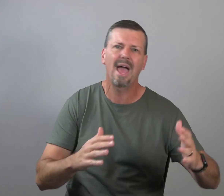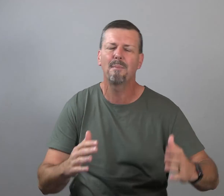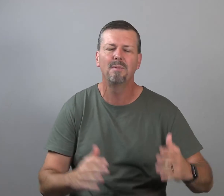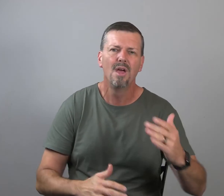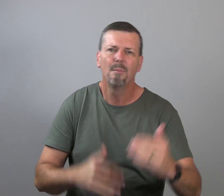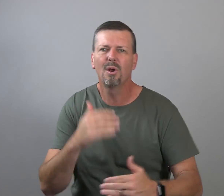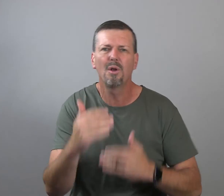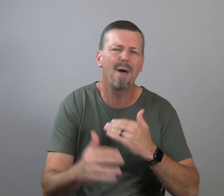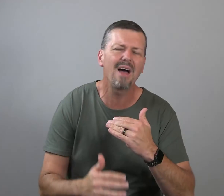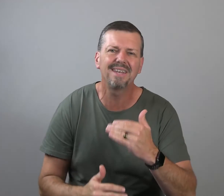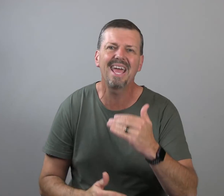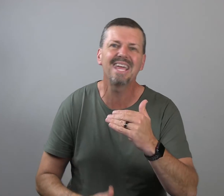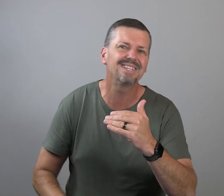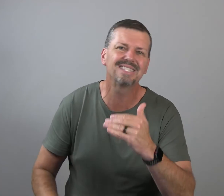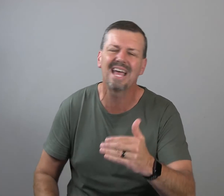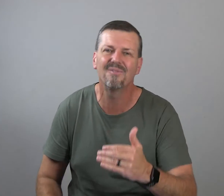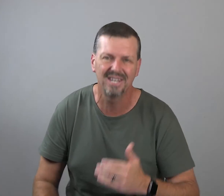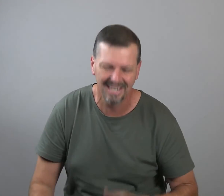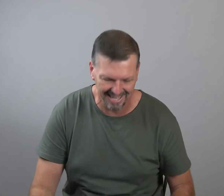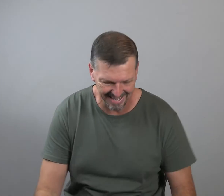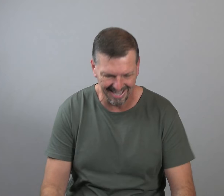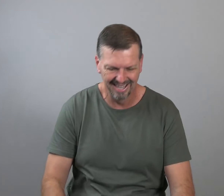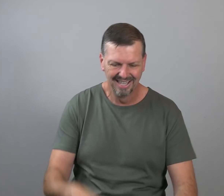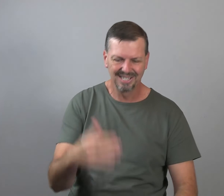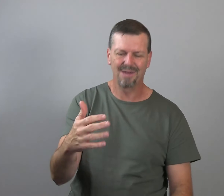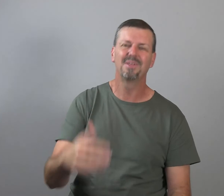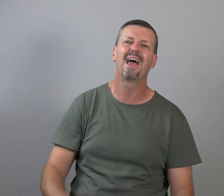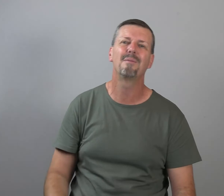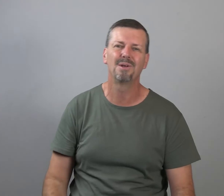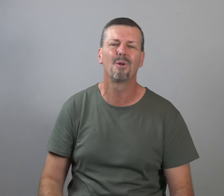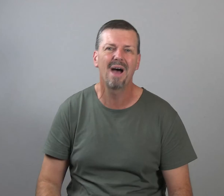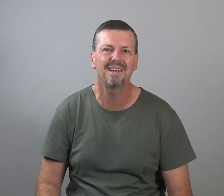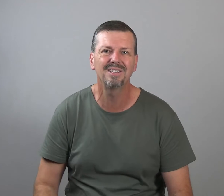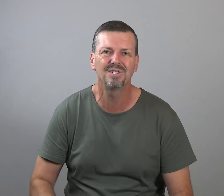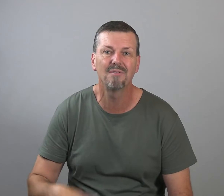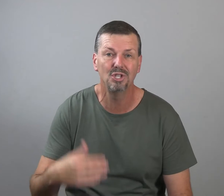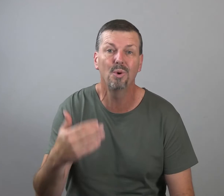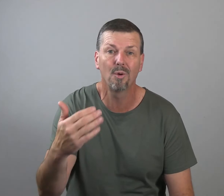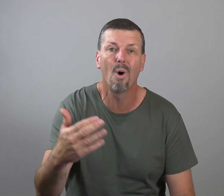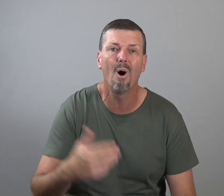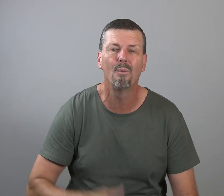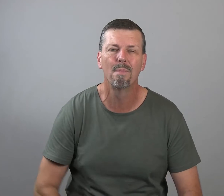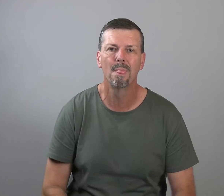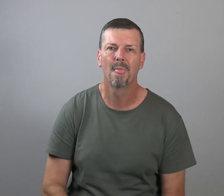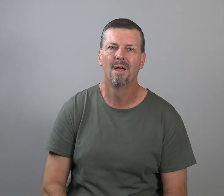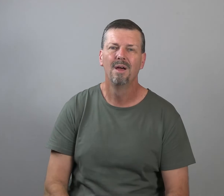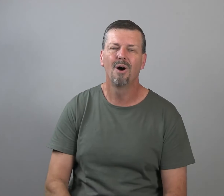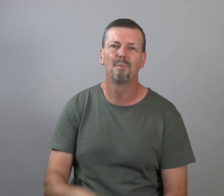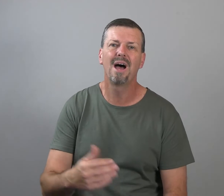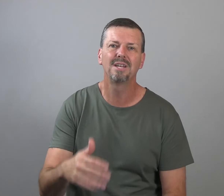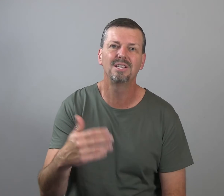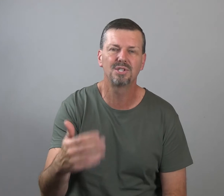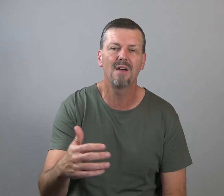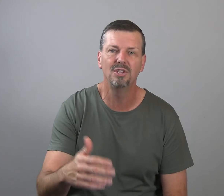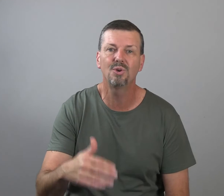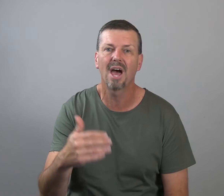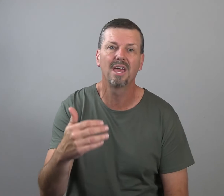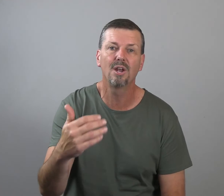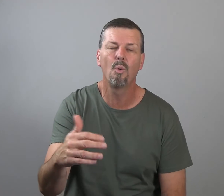to happen. But on about day seven, something happened. On about day seven, you hit a wall. On about day seven, you kind of hit a